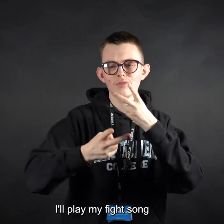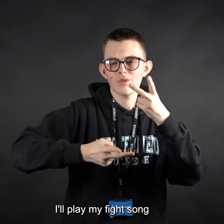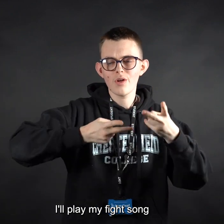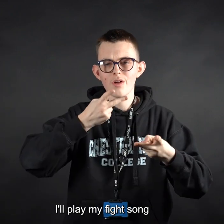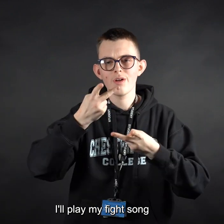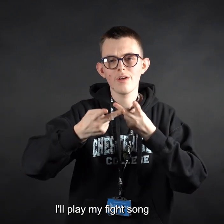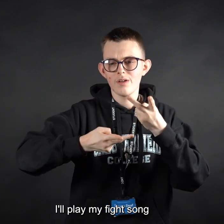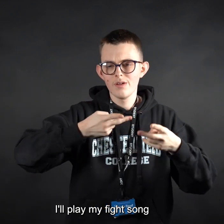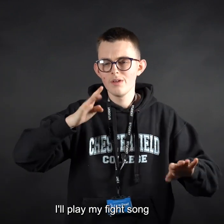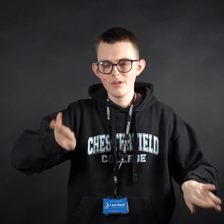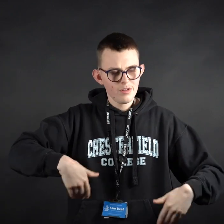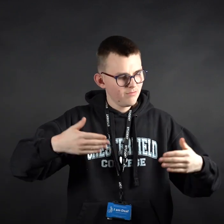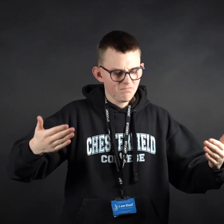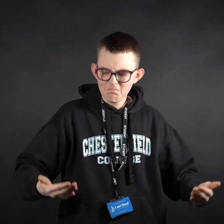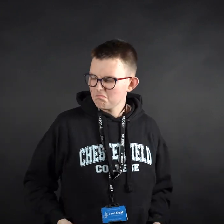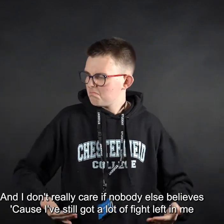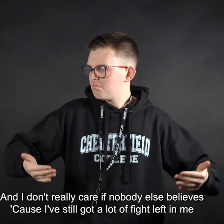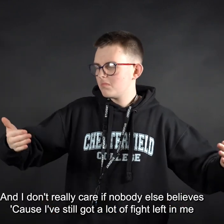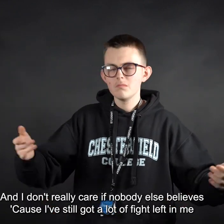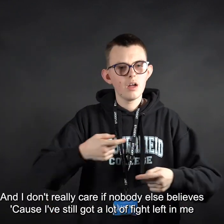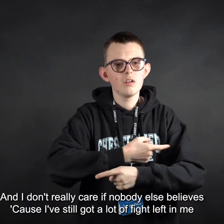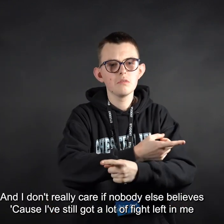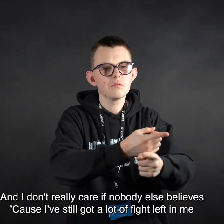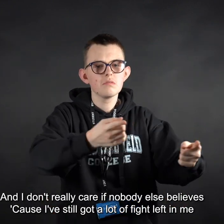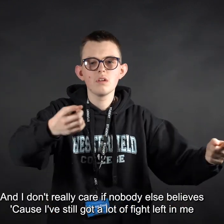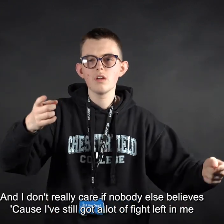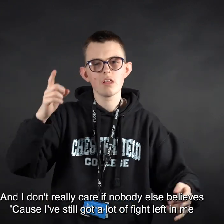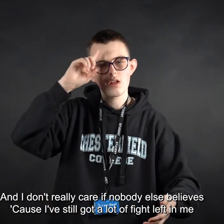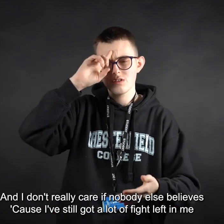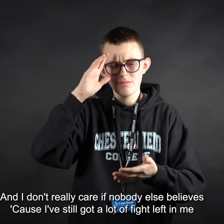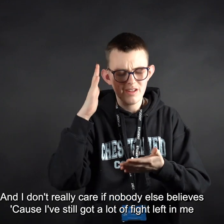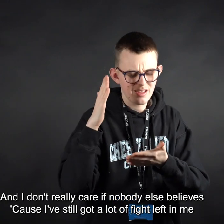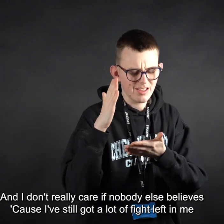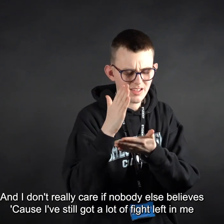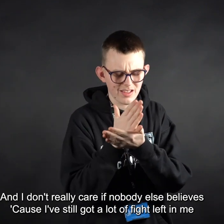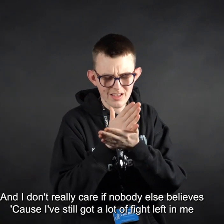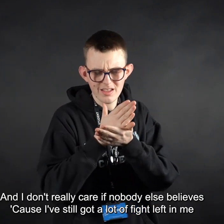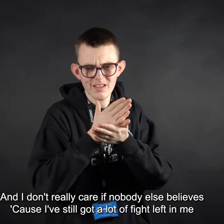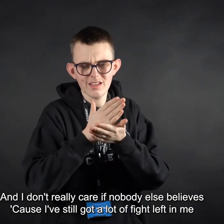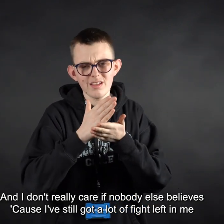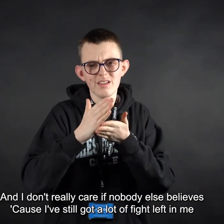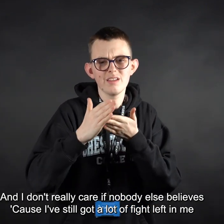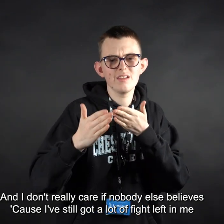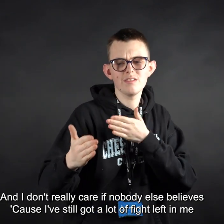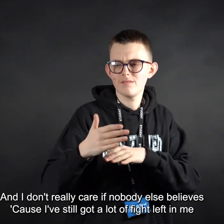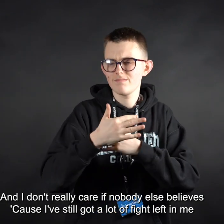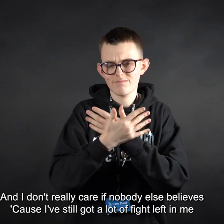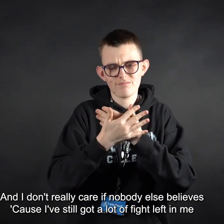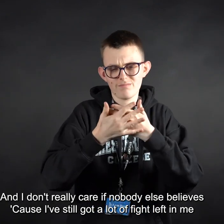song And I don't really care if nobody else believes Cause